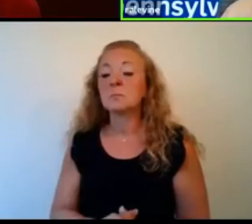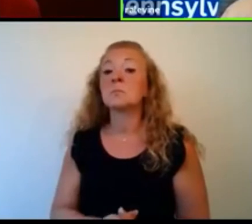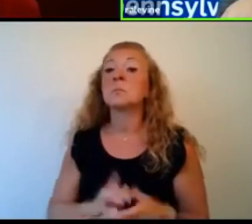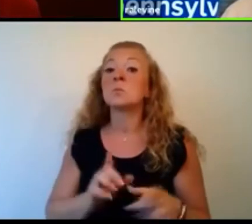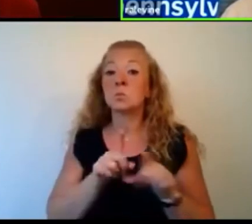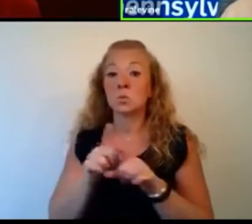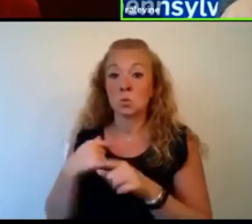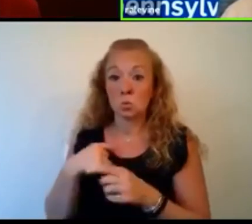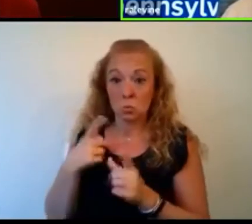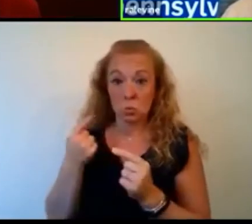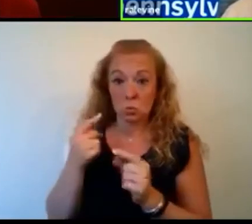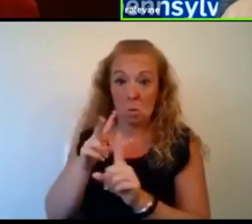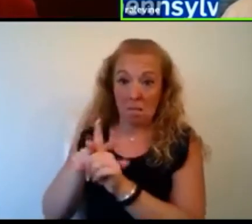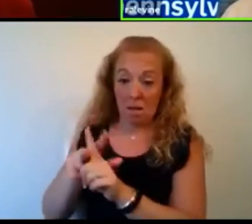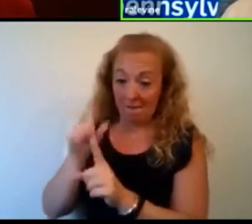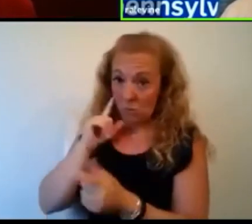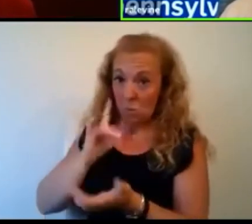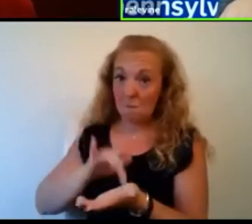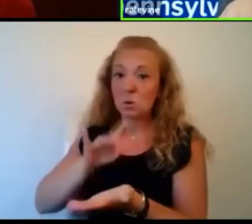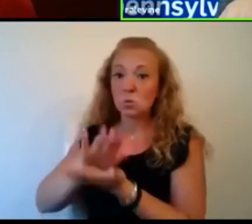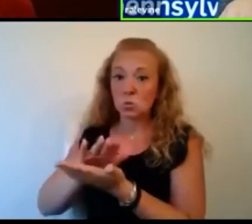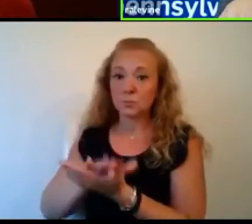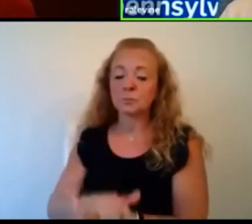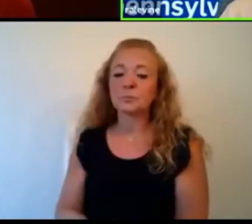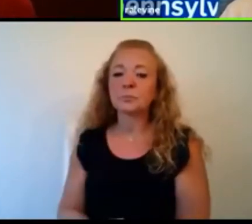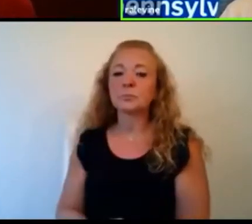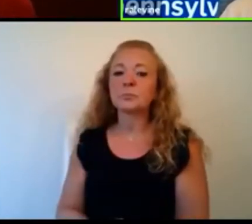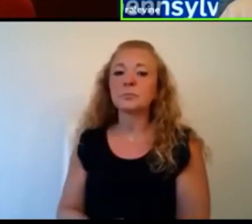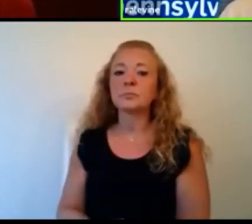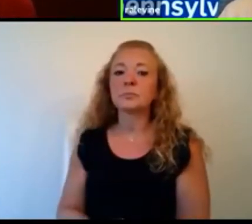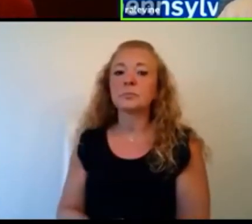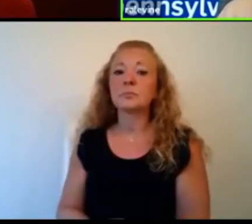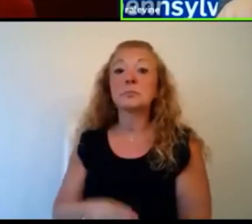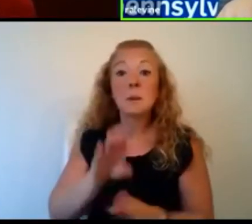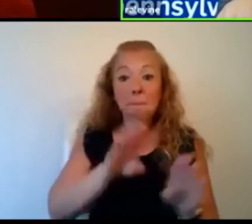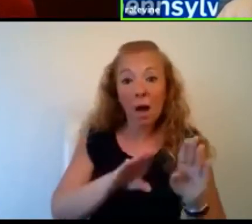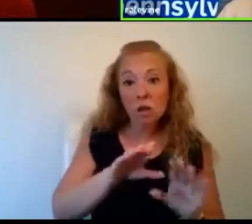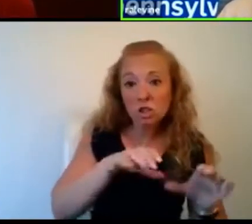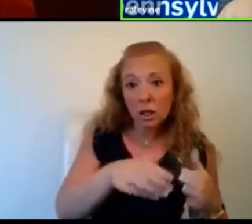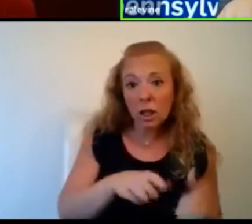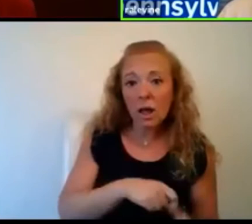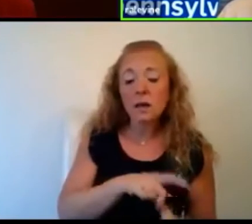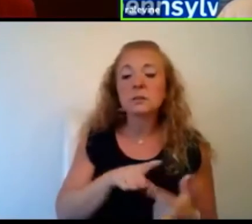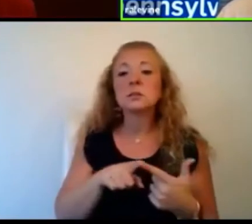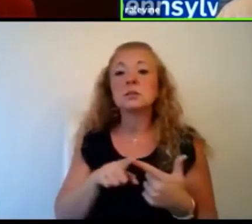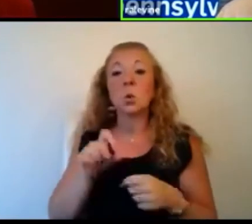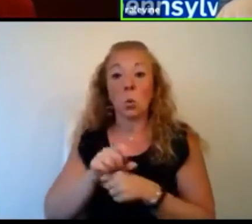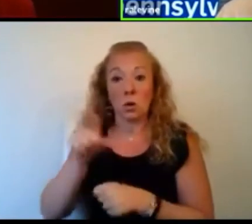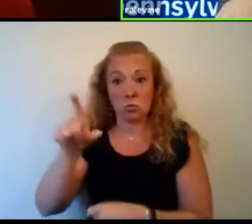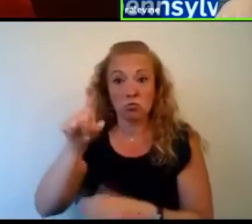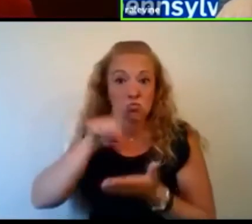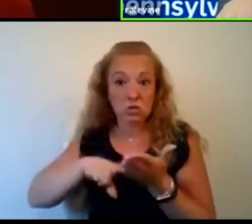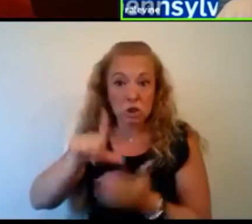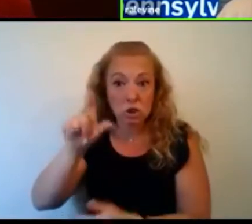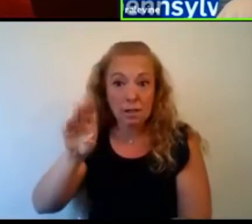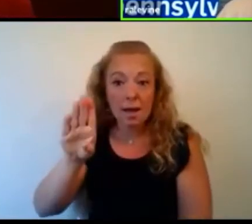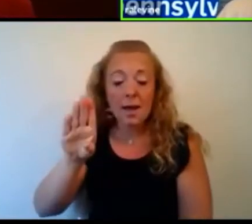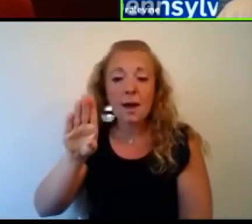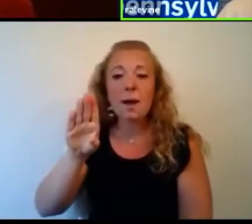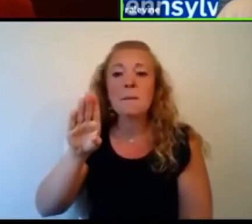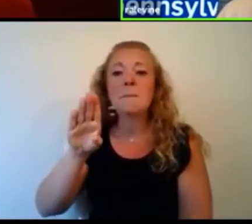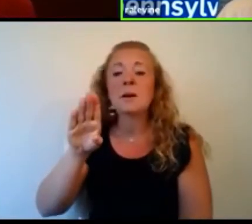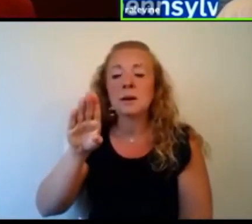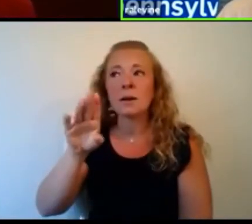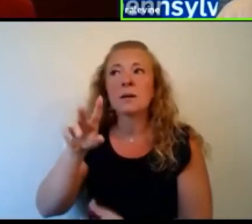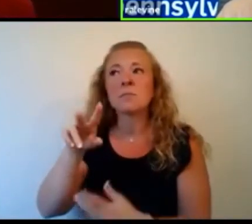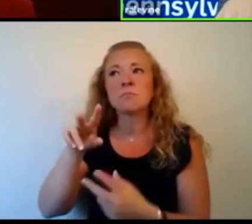to, to, to medical school. So I would say my, my biology class, and then my work at the research laboratory, um, when I was at